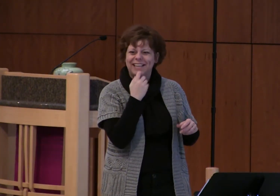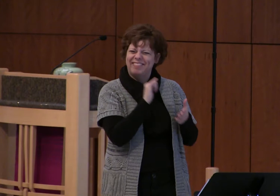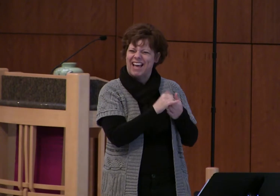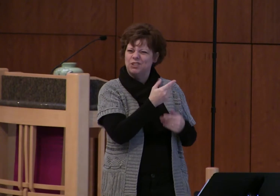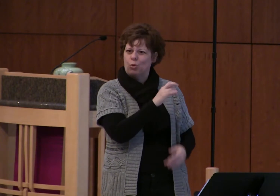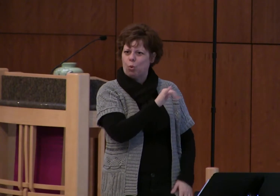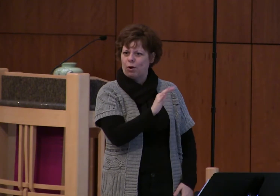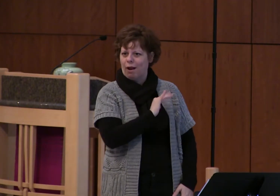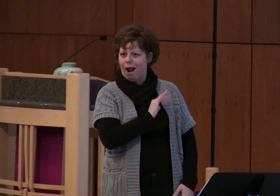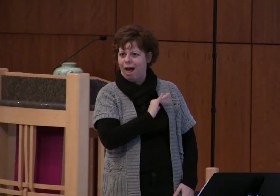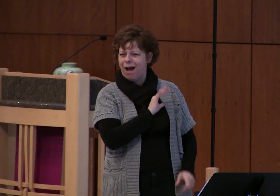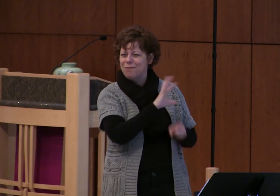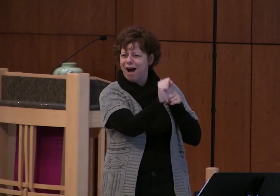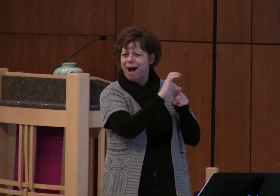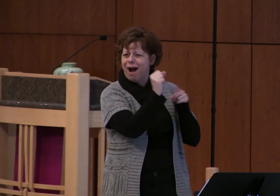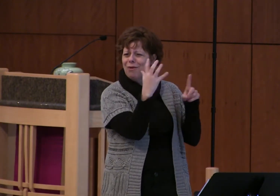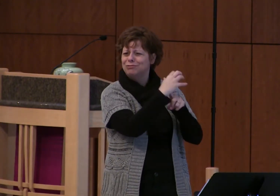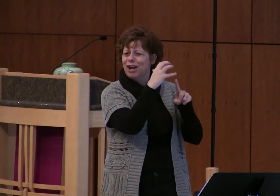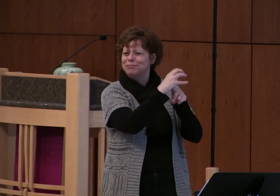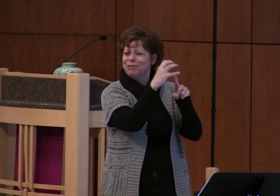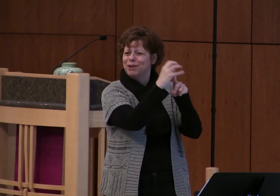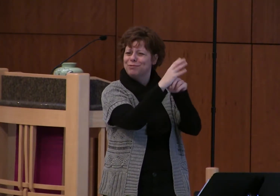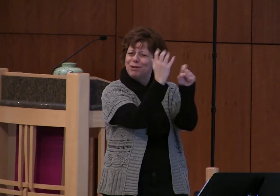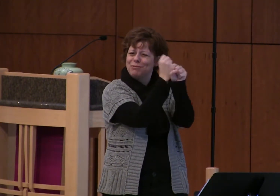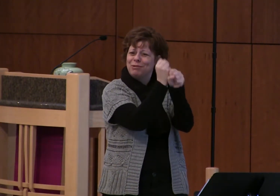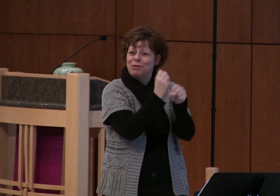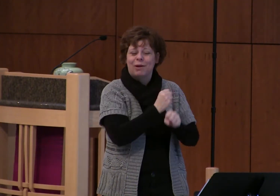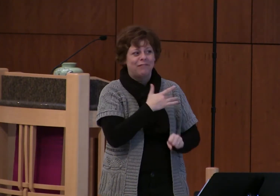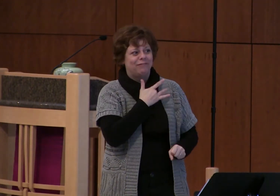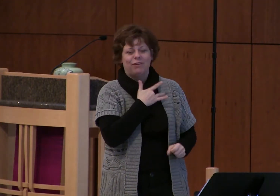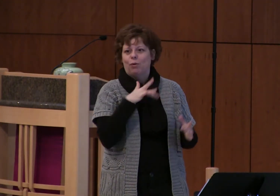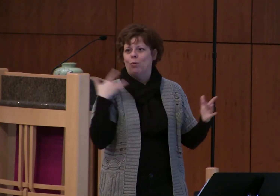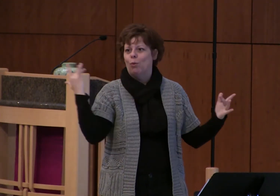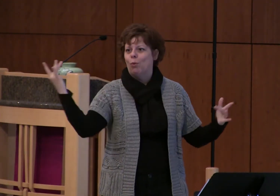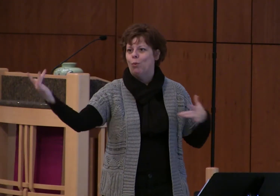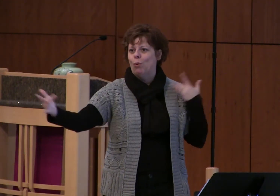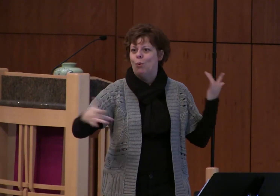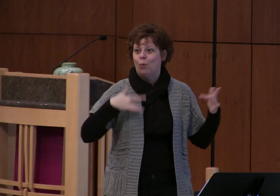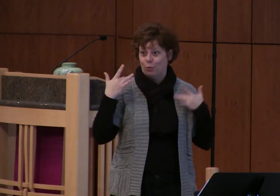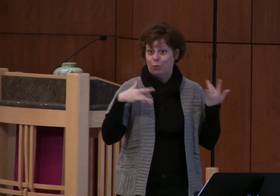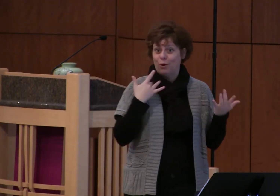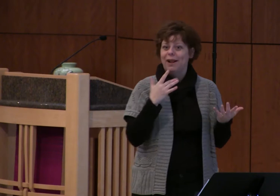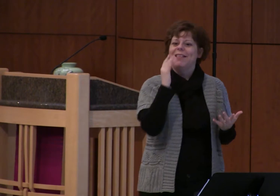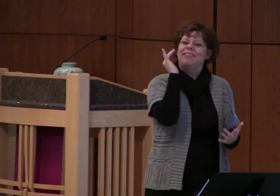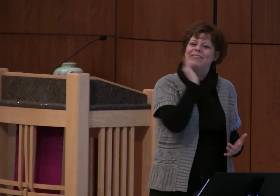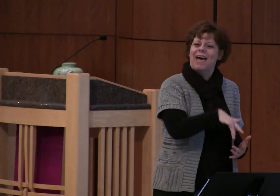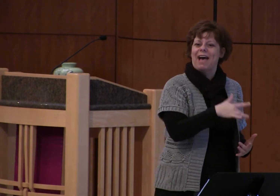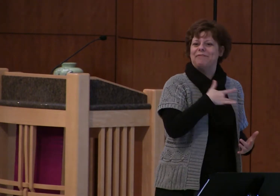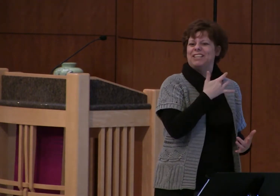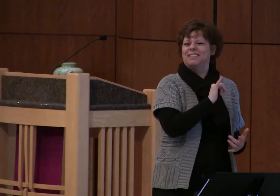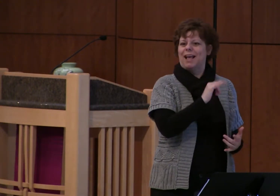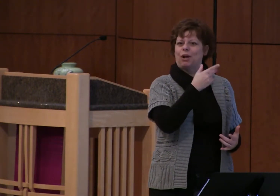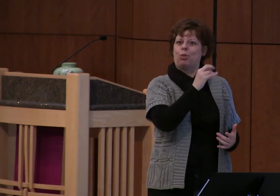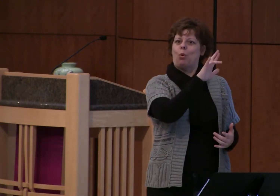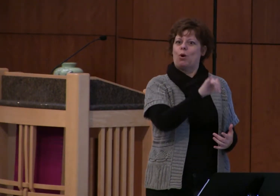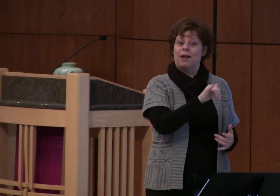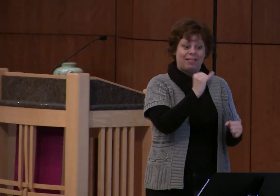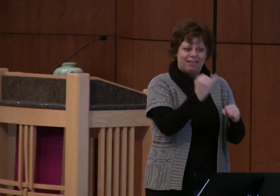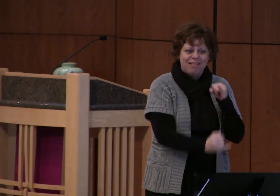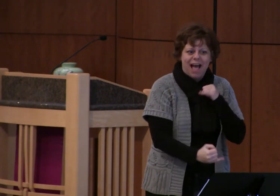going on and we have seen it played out many times before how it's the final game of the tournament and the clock